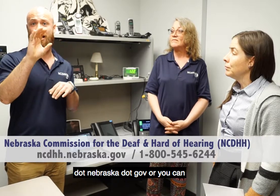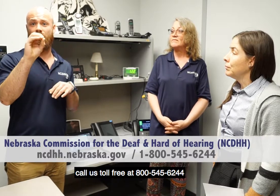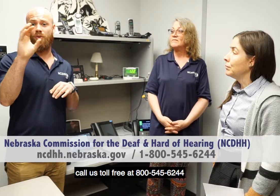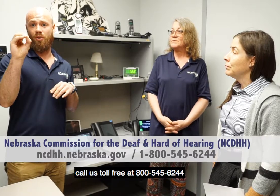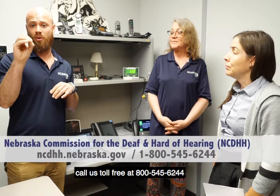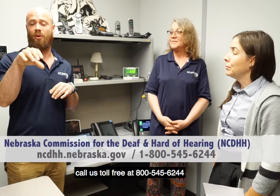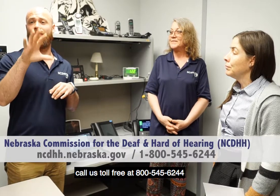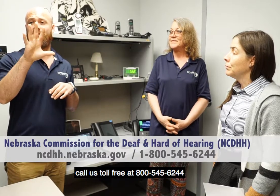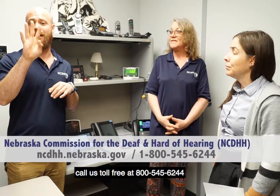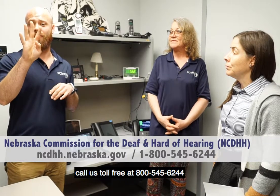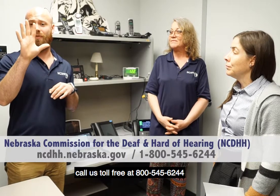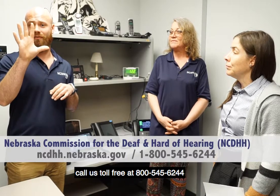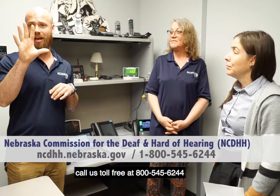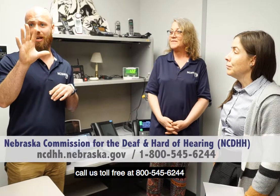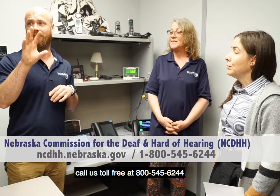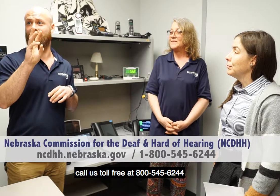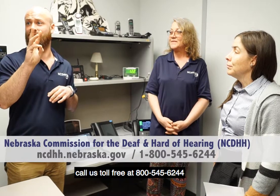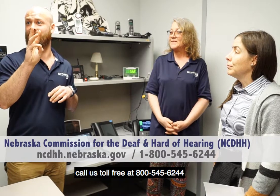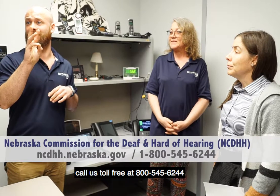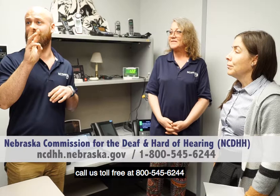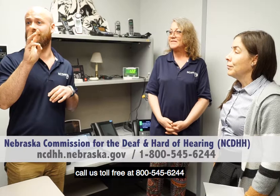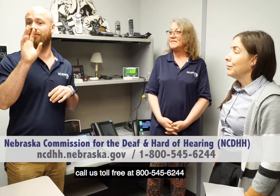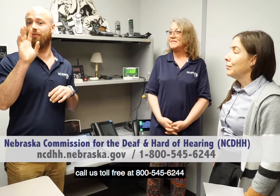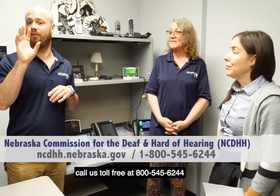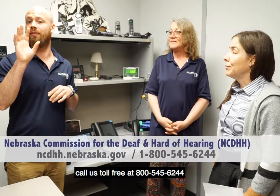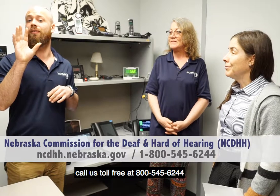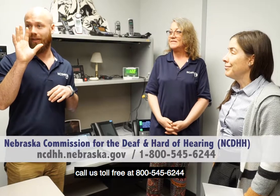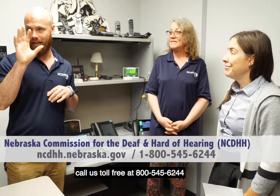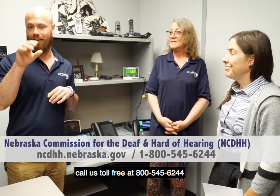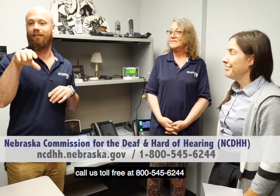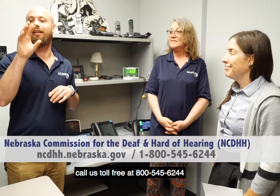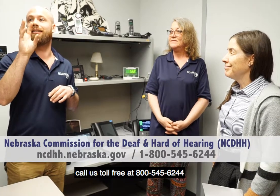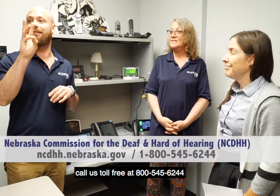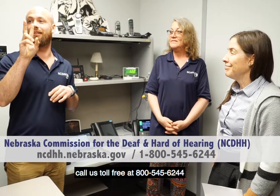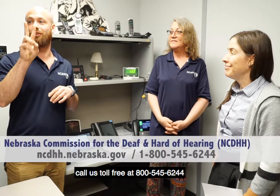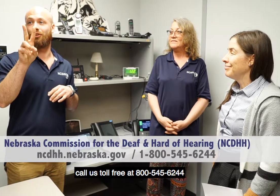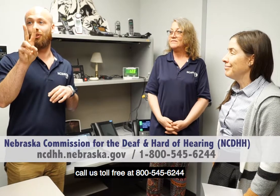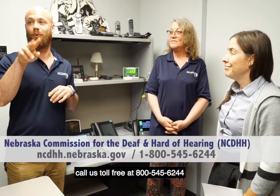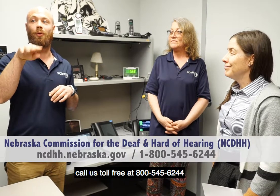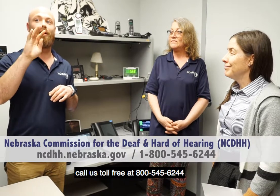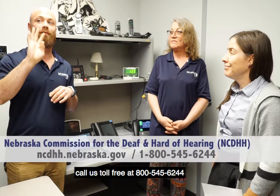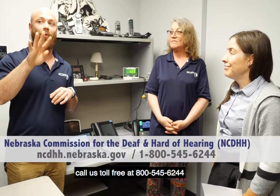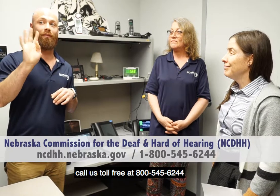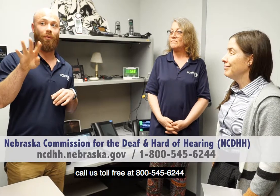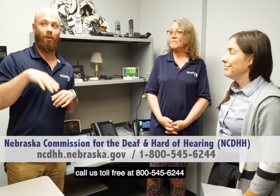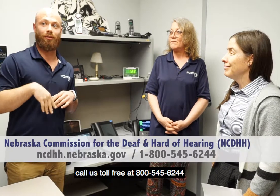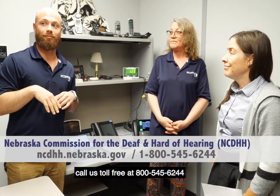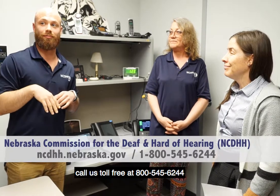toll free at 800-545-6244.